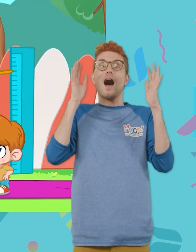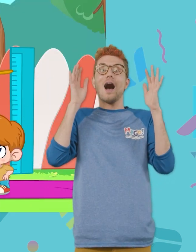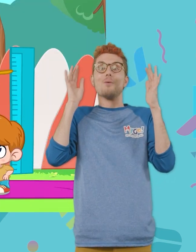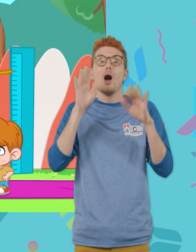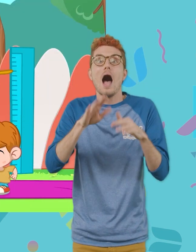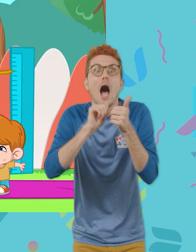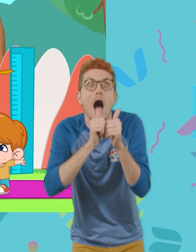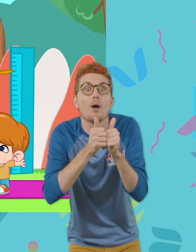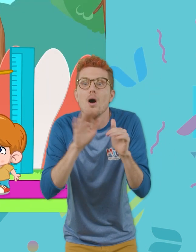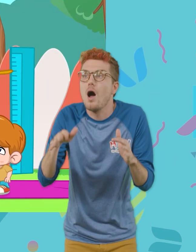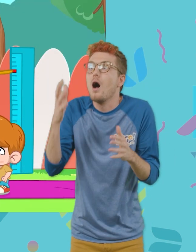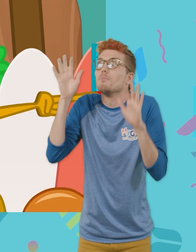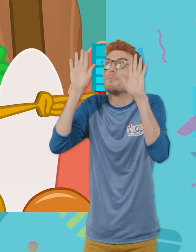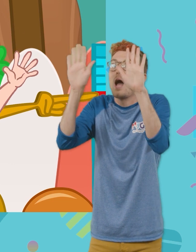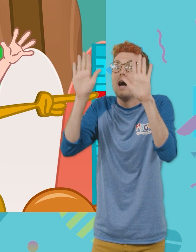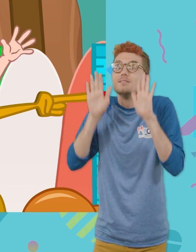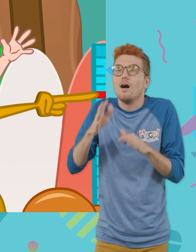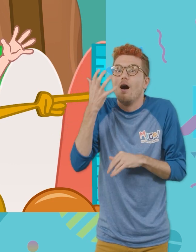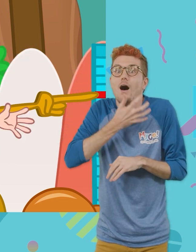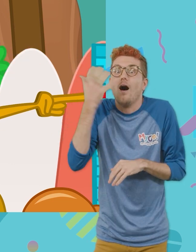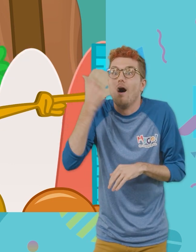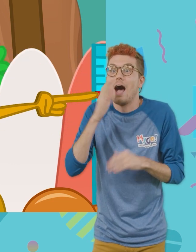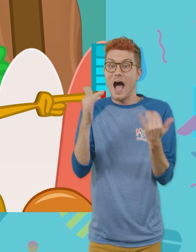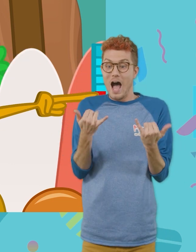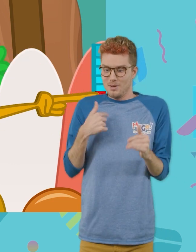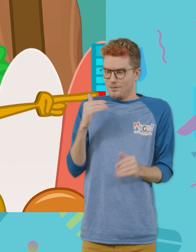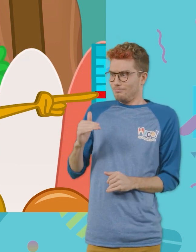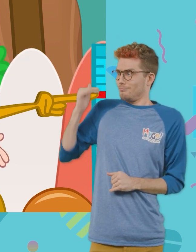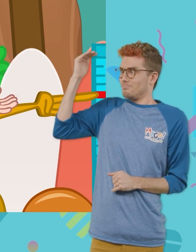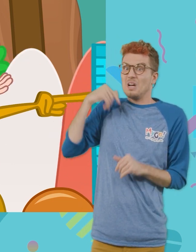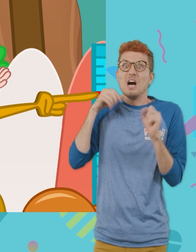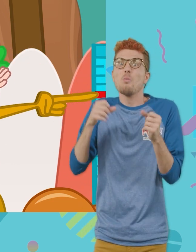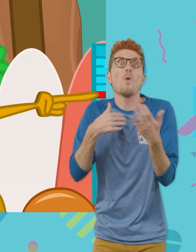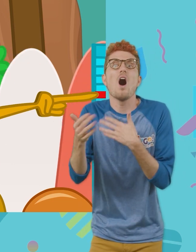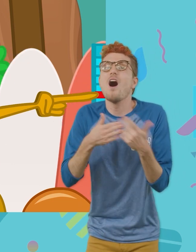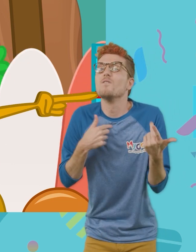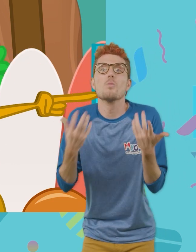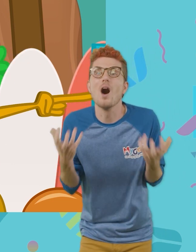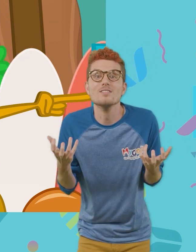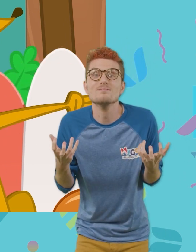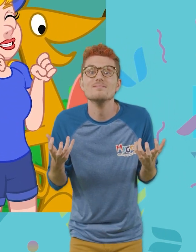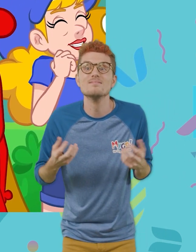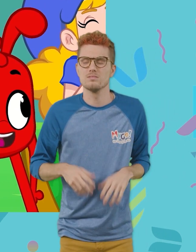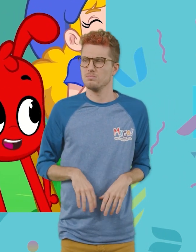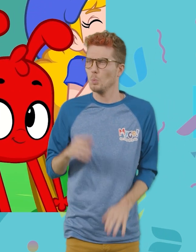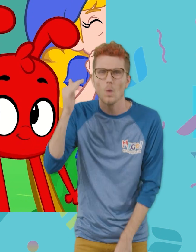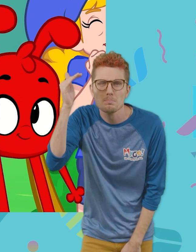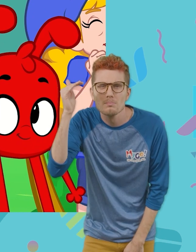How was it? It was awesome! And now that I'm grown up, I can do anything I want! Grown up?